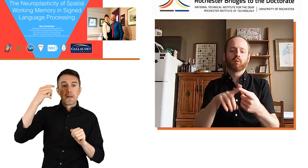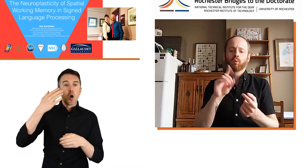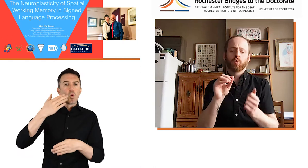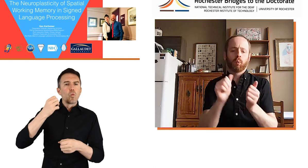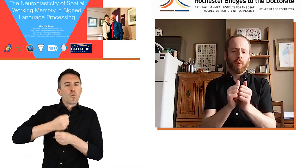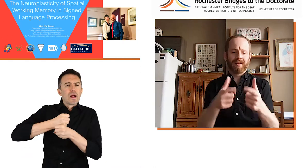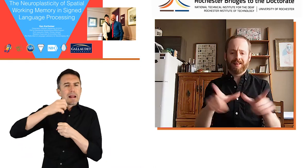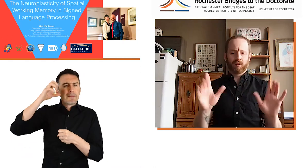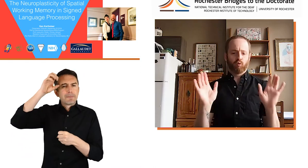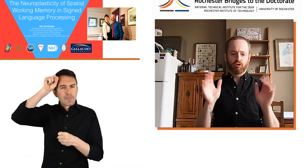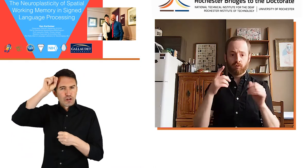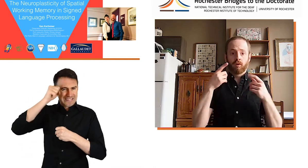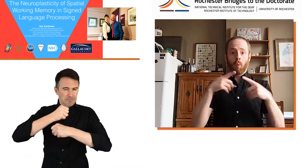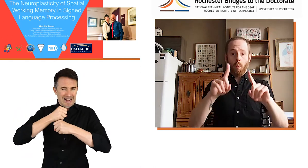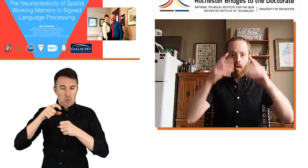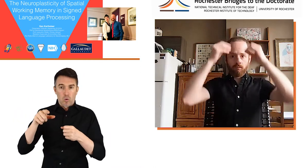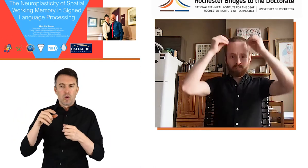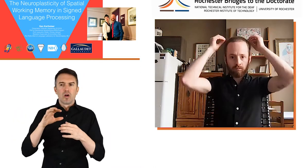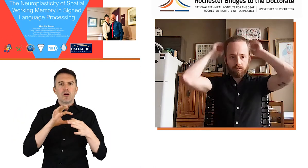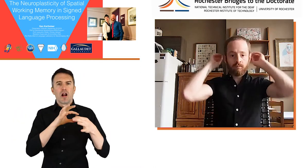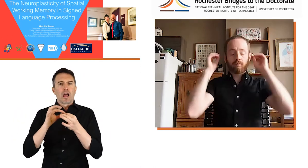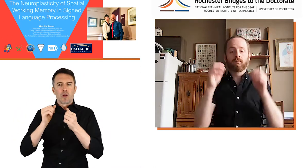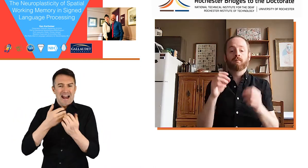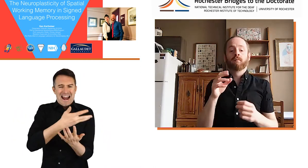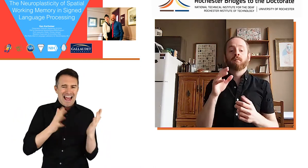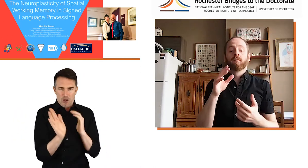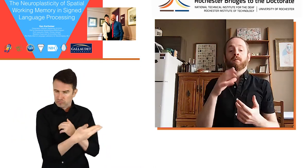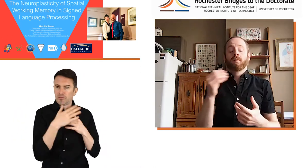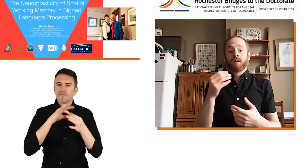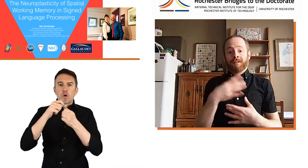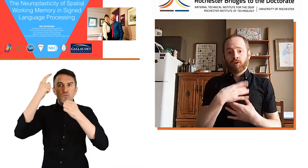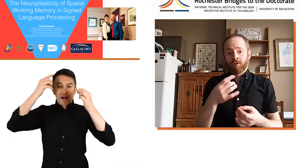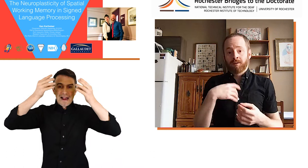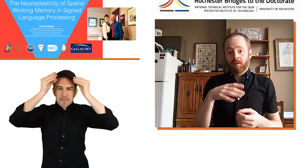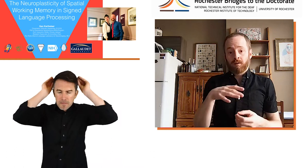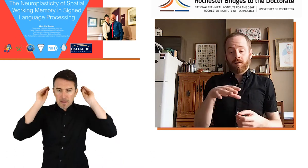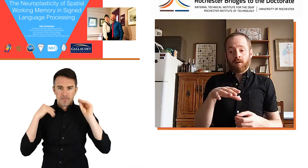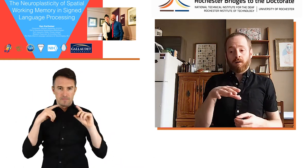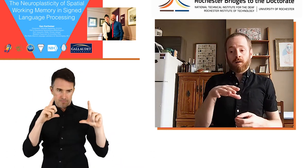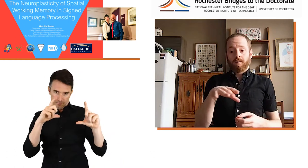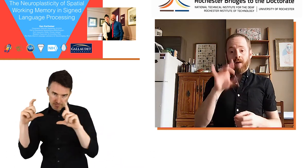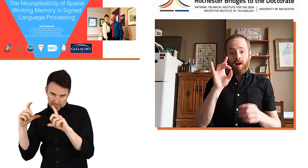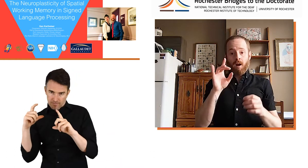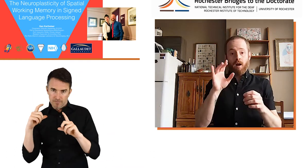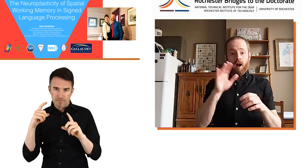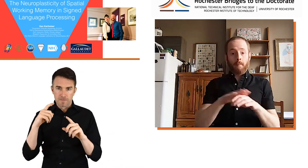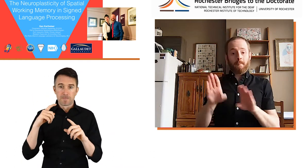memory that had nothing to do with language specifically. So I gave that test while they were connected to an EEG reader.